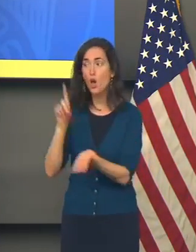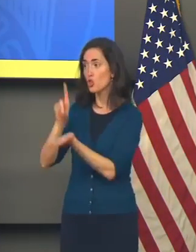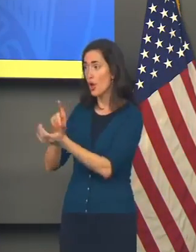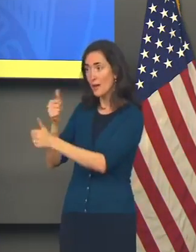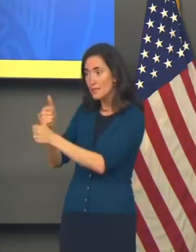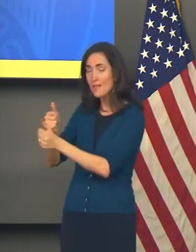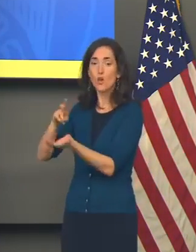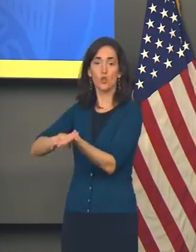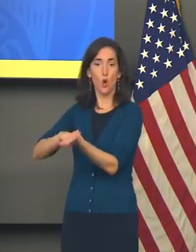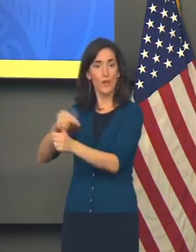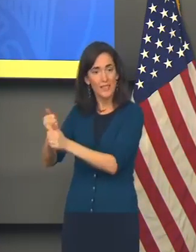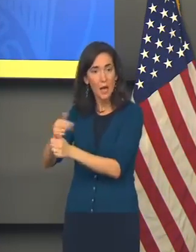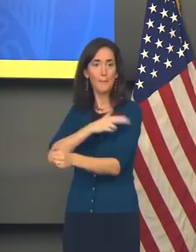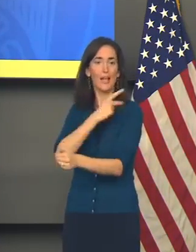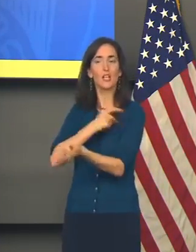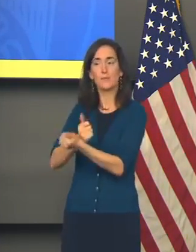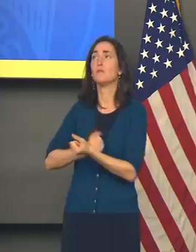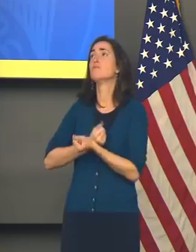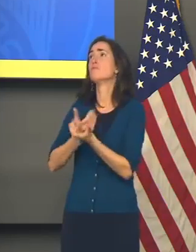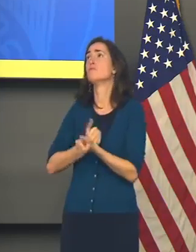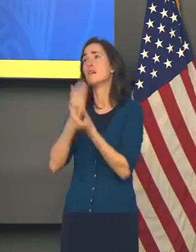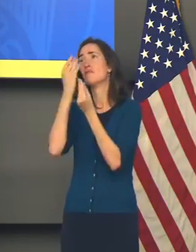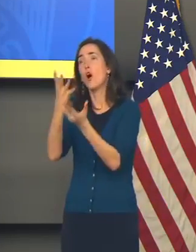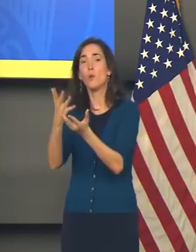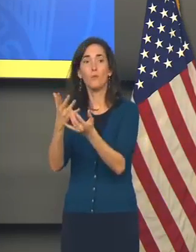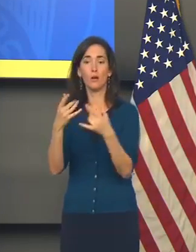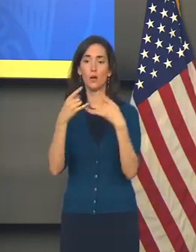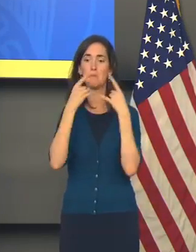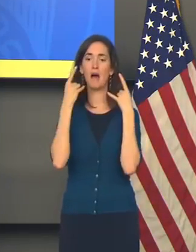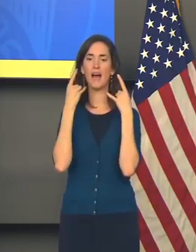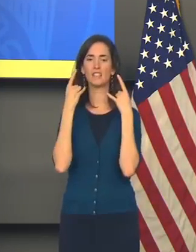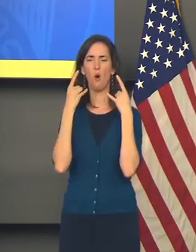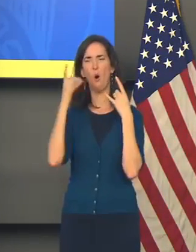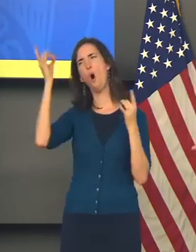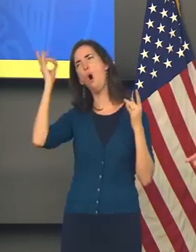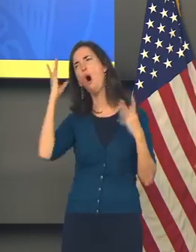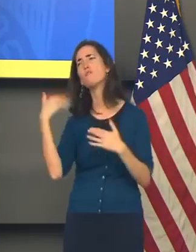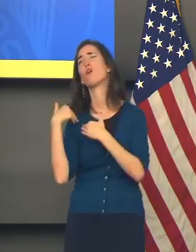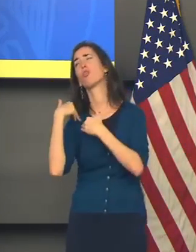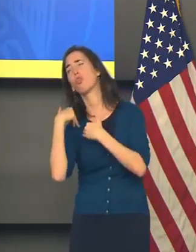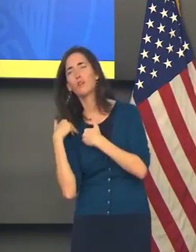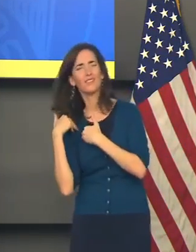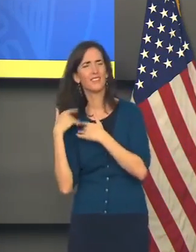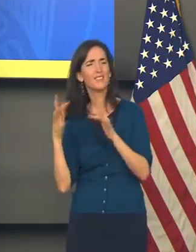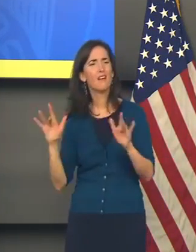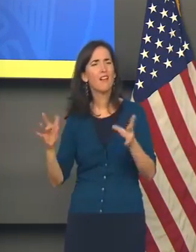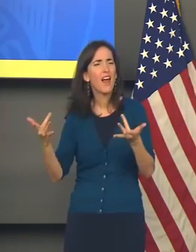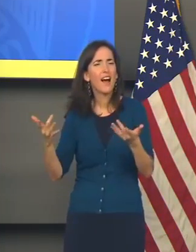and nurses and patients themselves? That mask is not an onerous burden to prevent that.